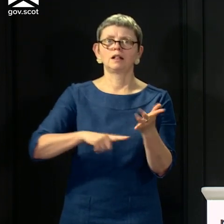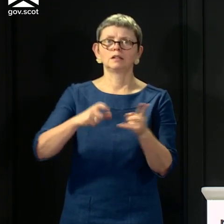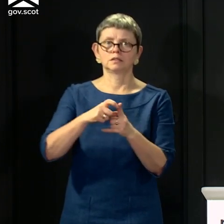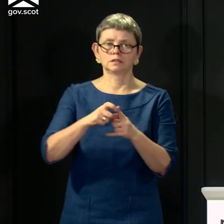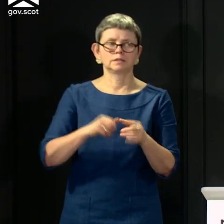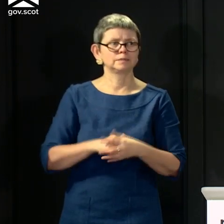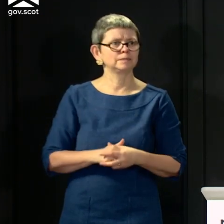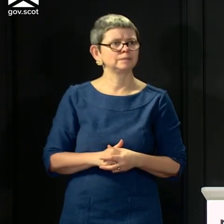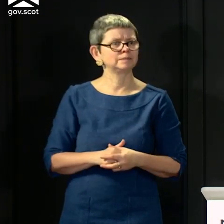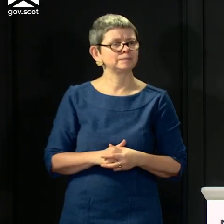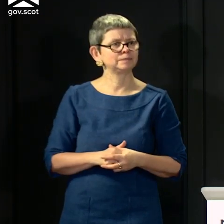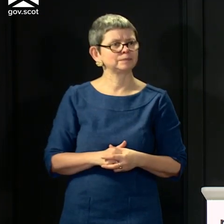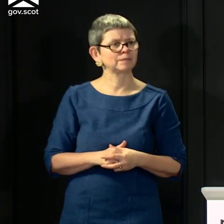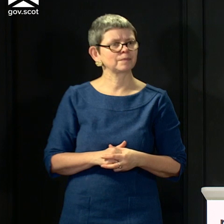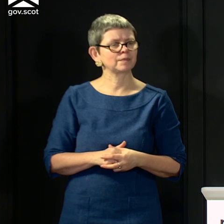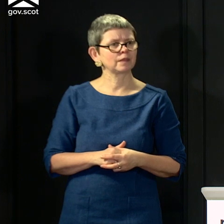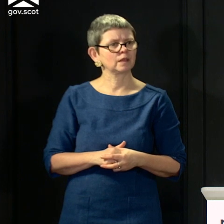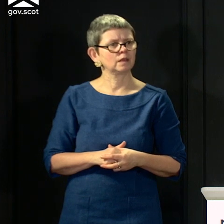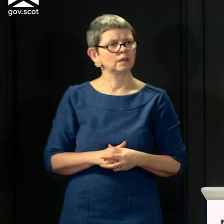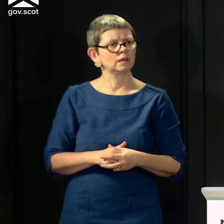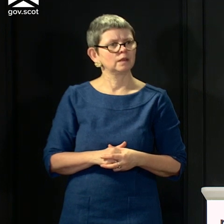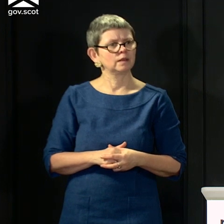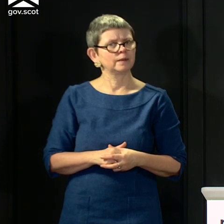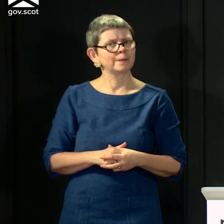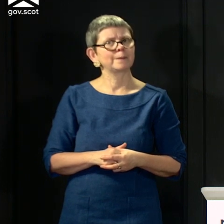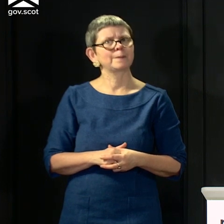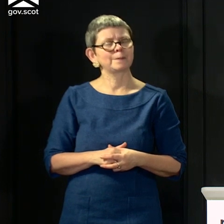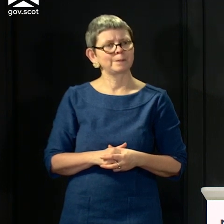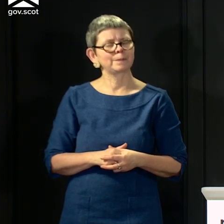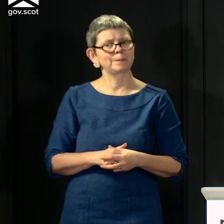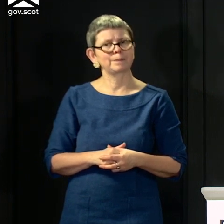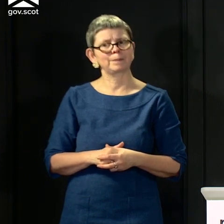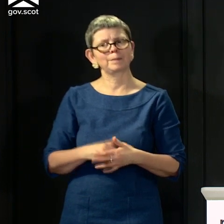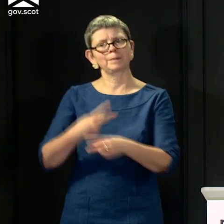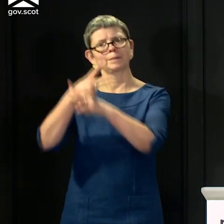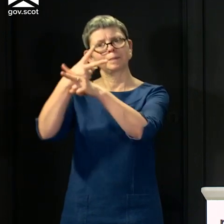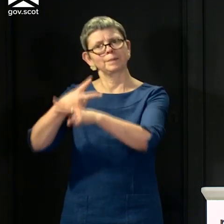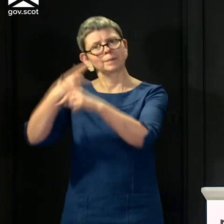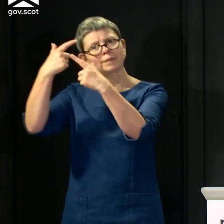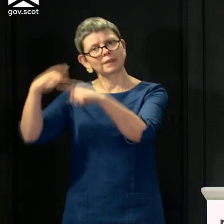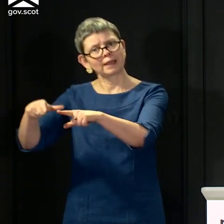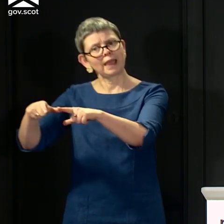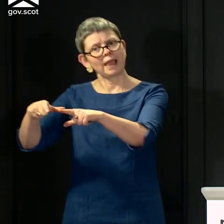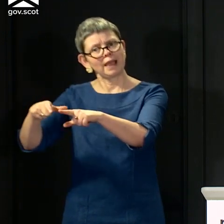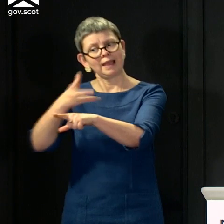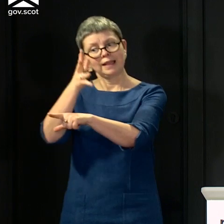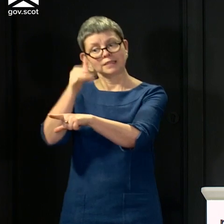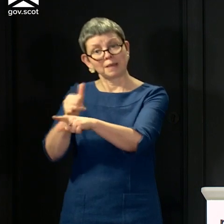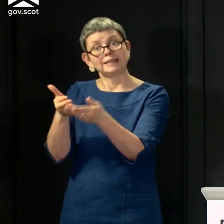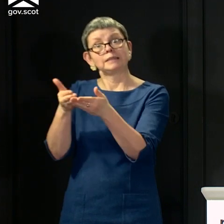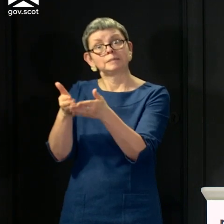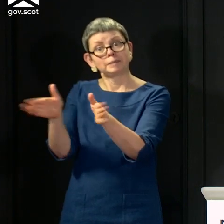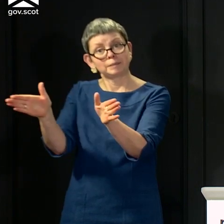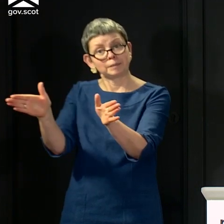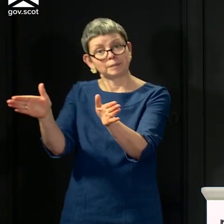Thank you, First Minister. Given you have expanded testing in care homes, should all new care home arrivals have been tested from the start of the